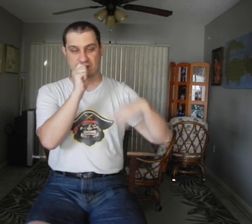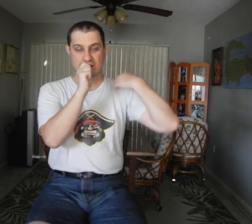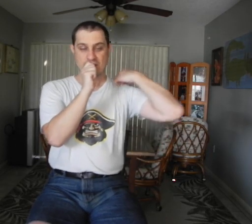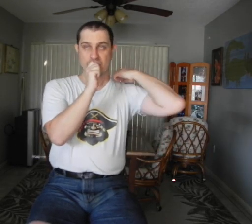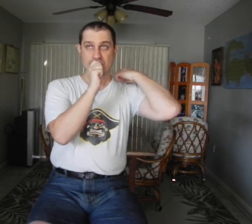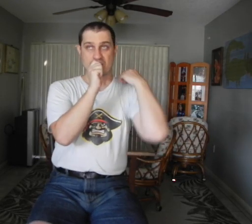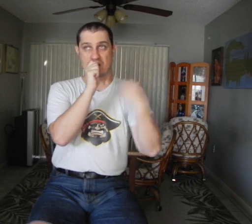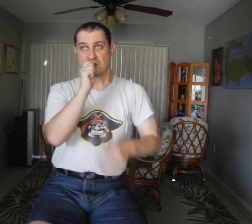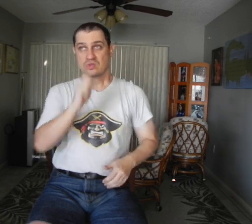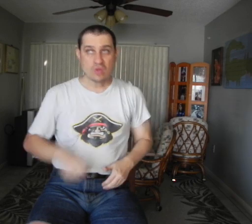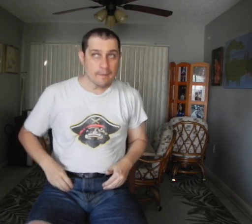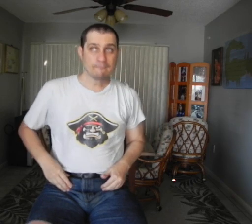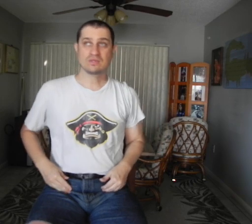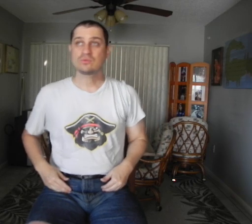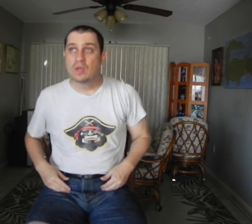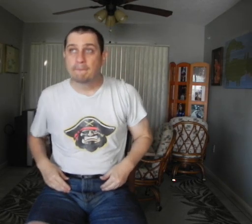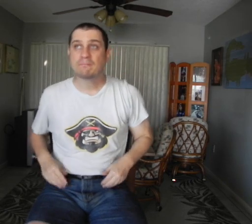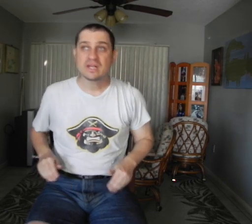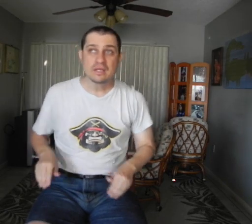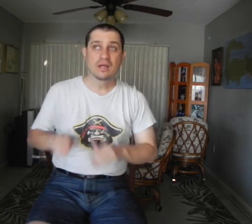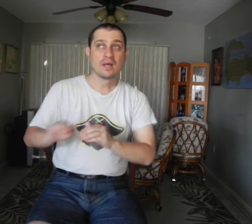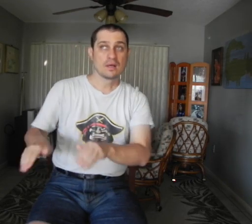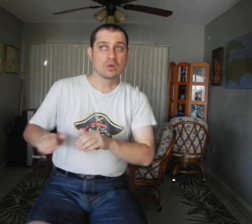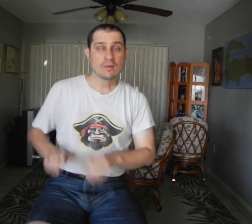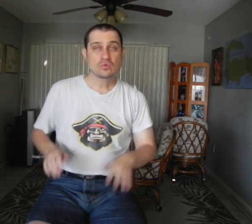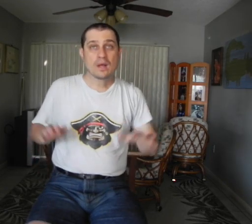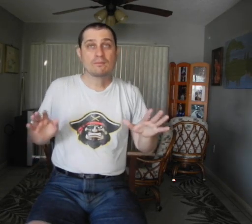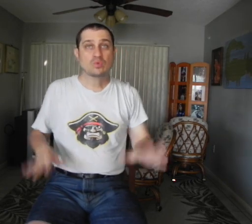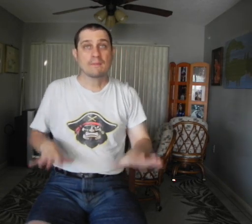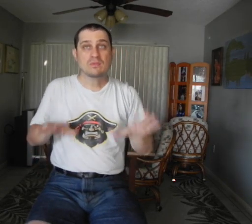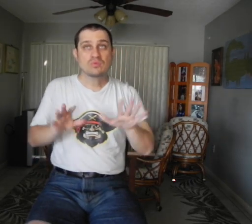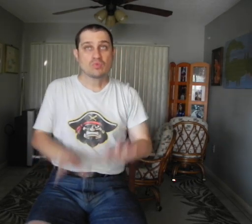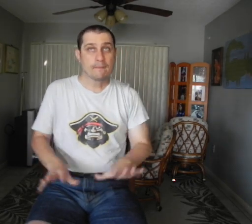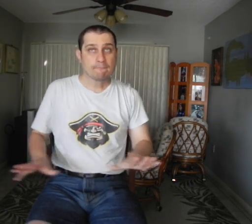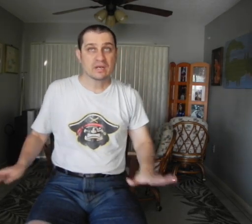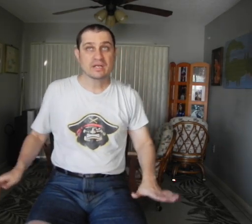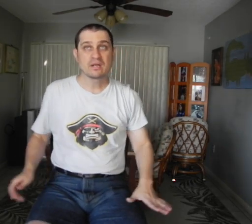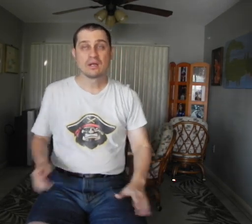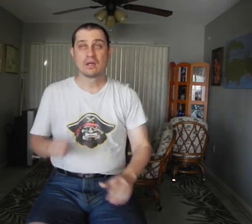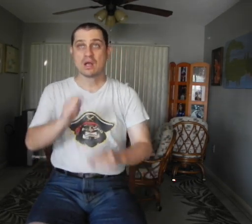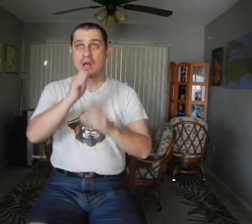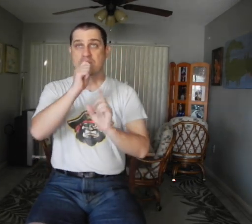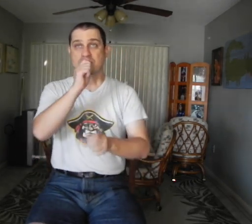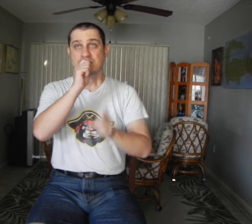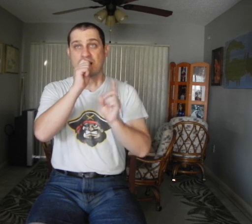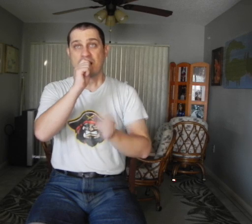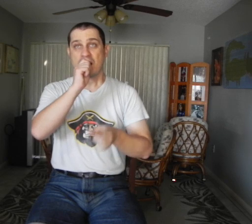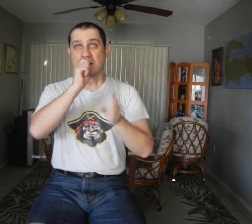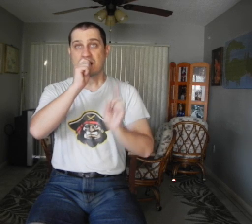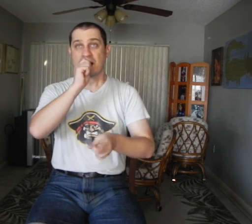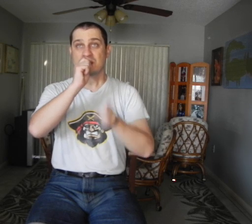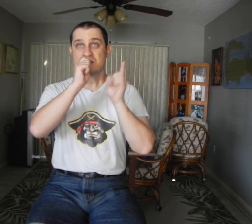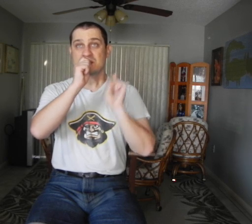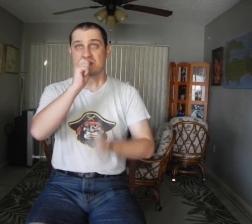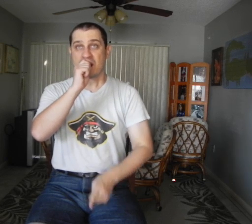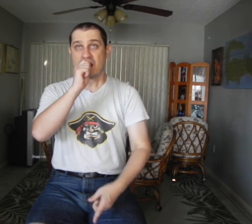If I have been through the things so humbling I'm sick from the land of family, humbling My language from the city, feel like don't understand